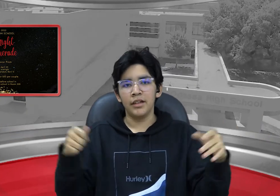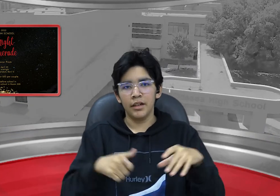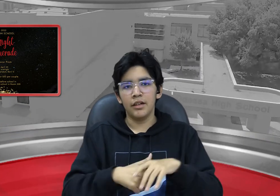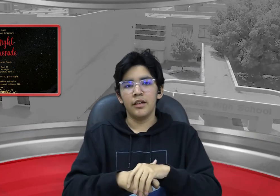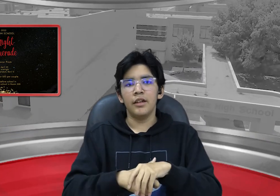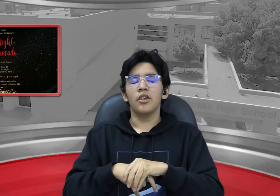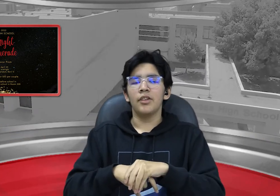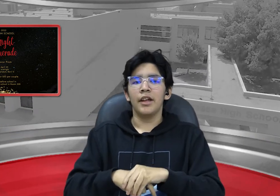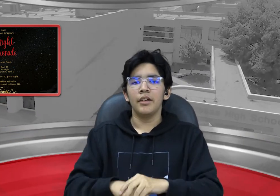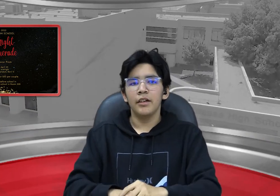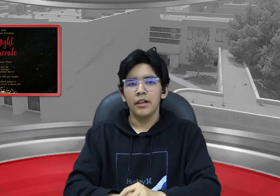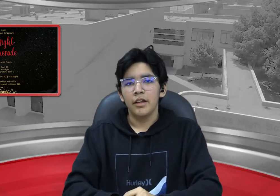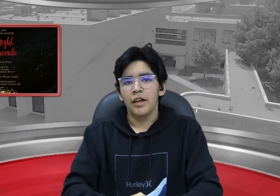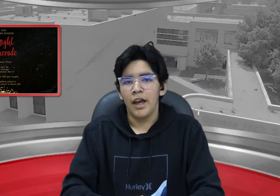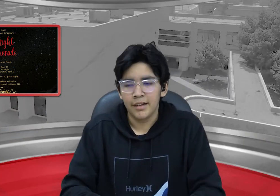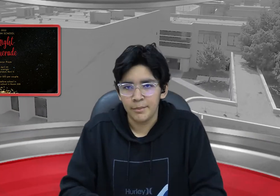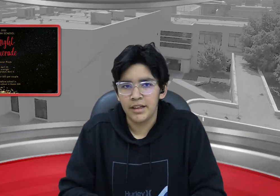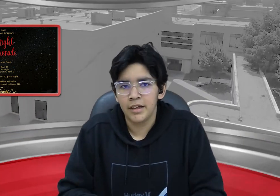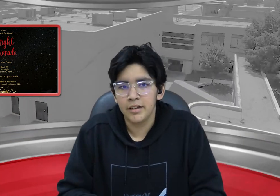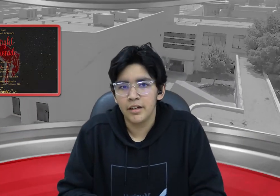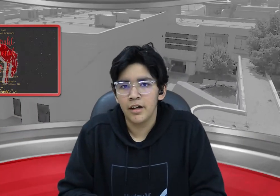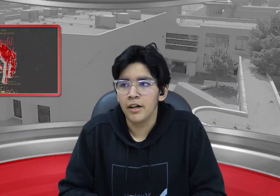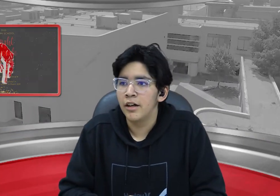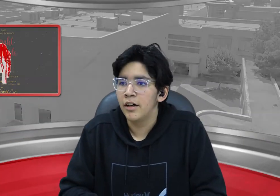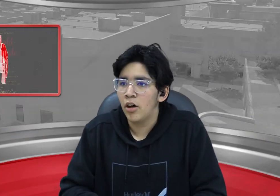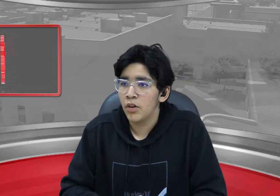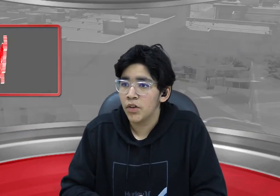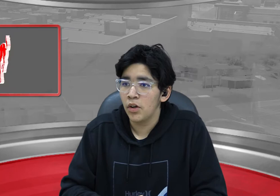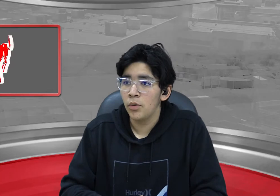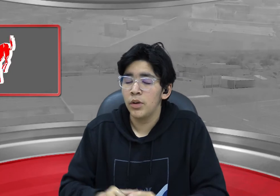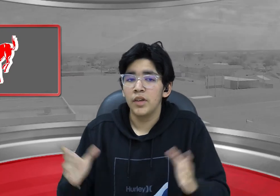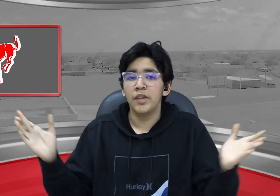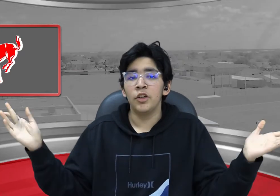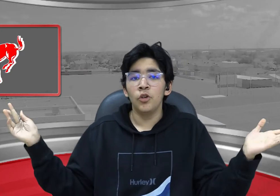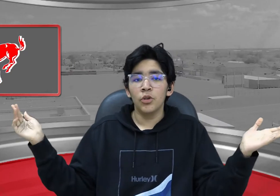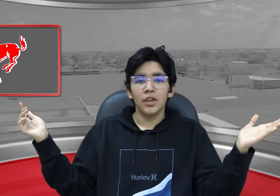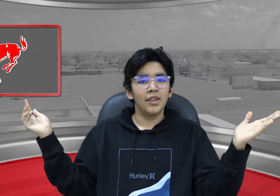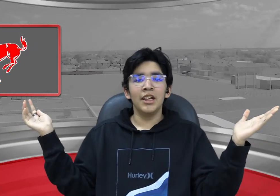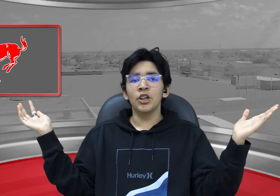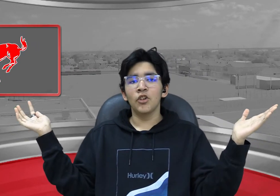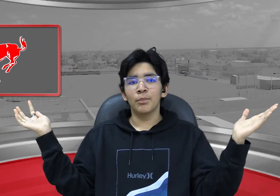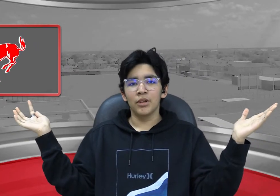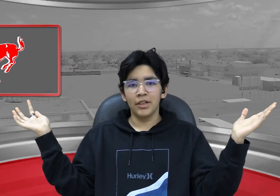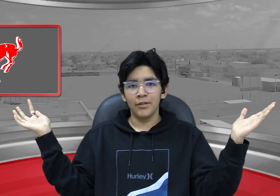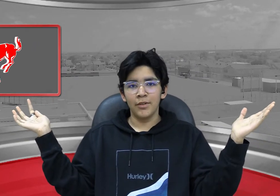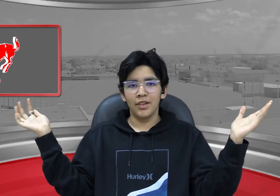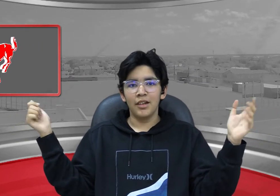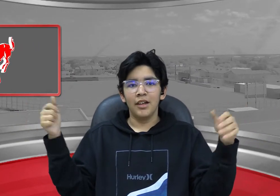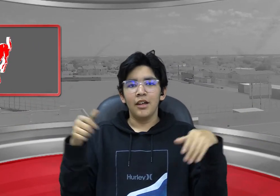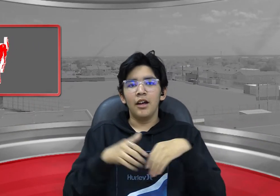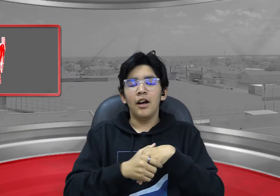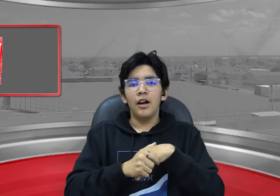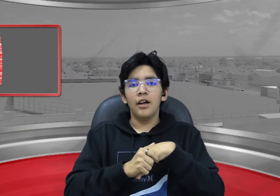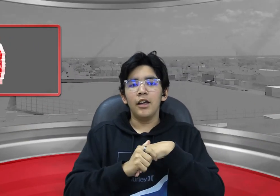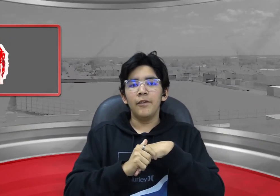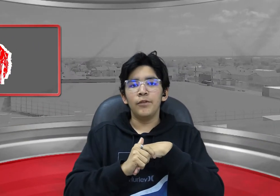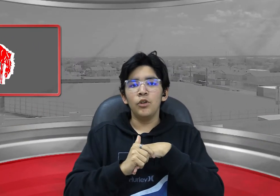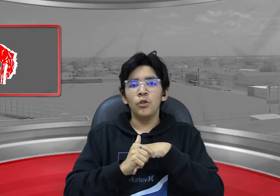start today ends at midnight uh also senior senior superlatives uh if you